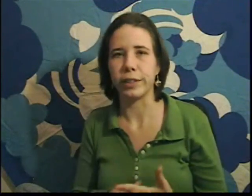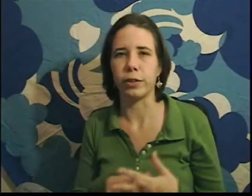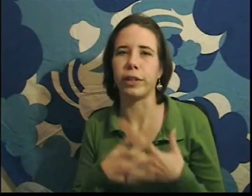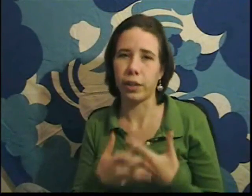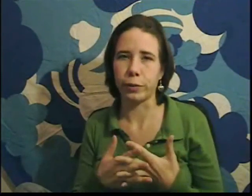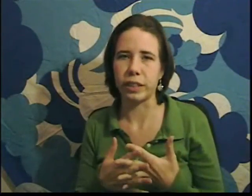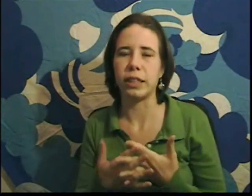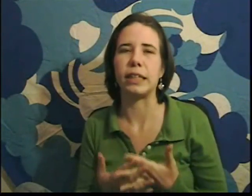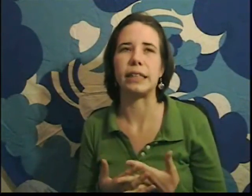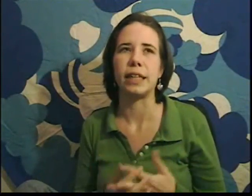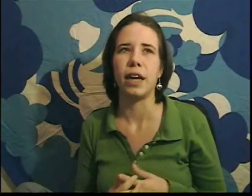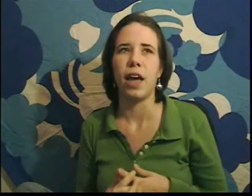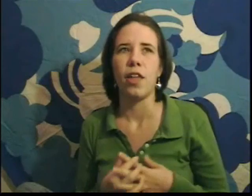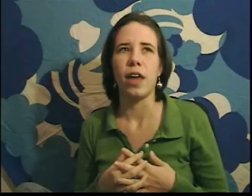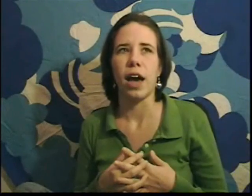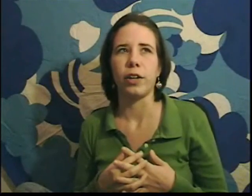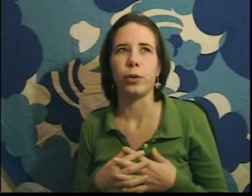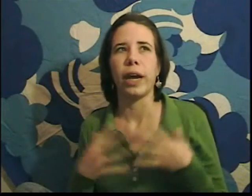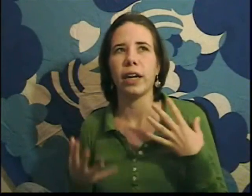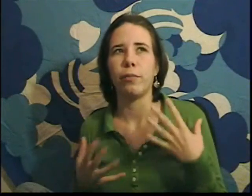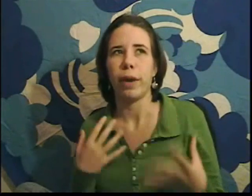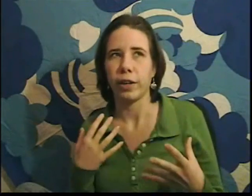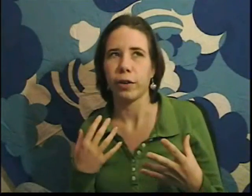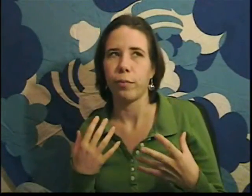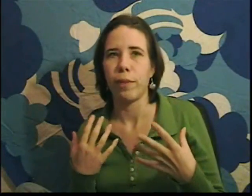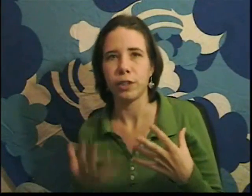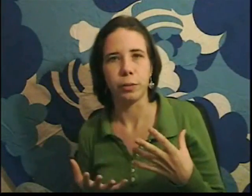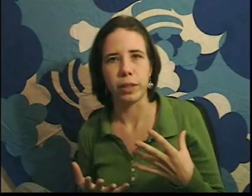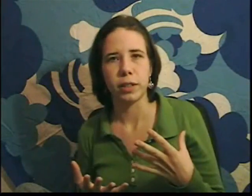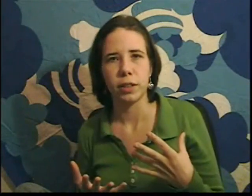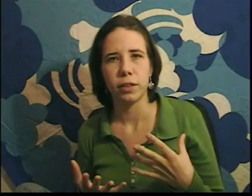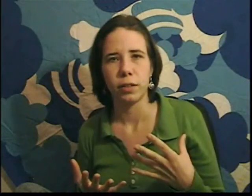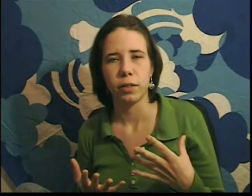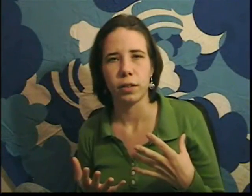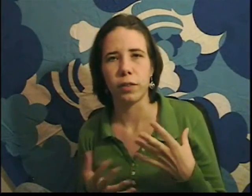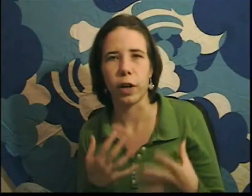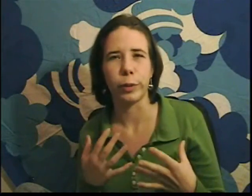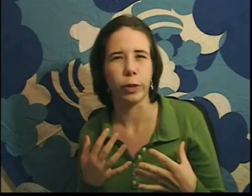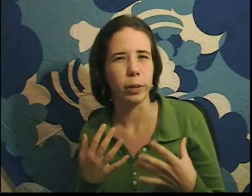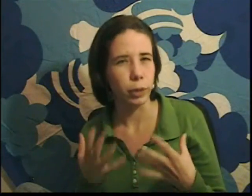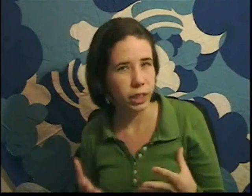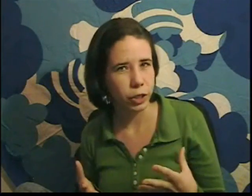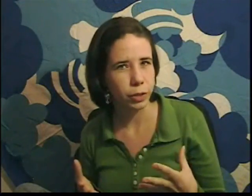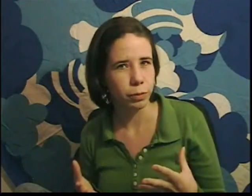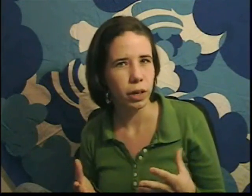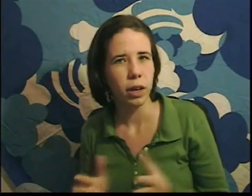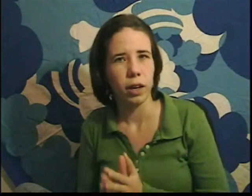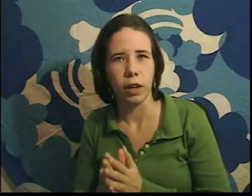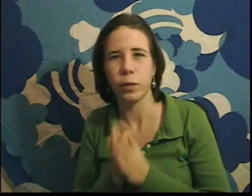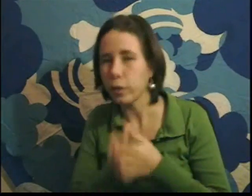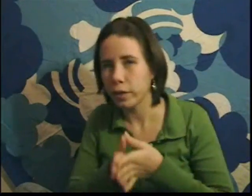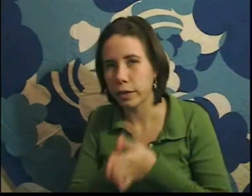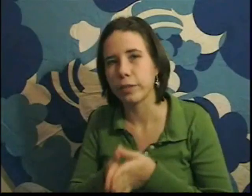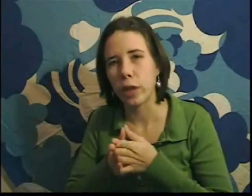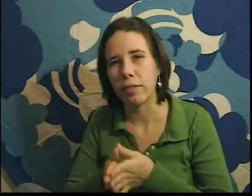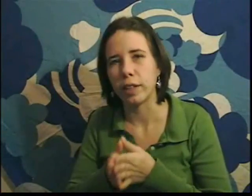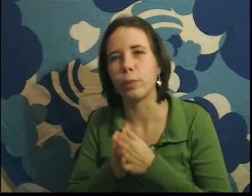reason, or another reason, is that you can't make measurements of arbitrary precision. If your theory of gravity